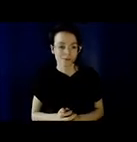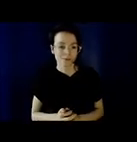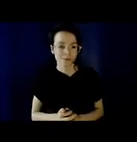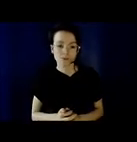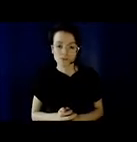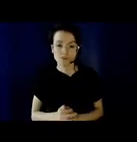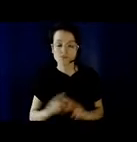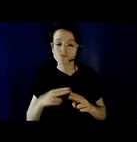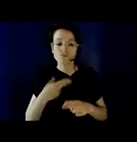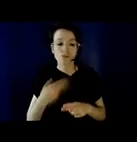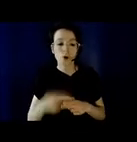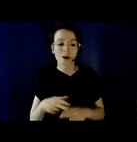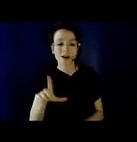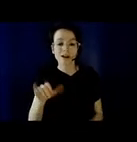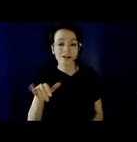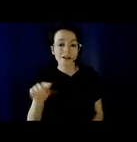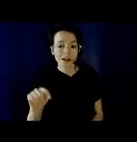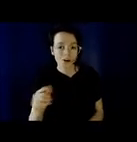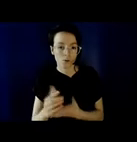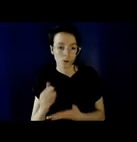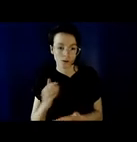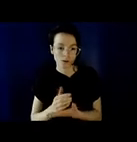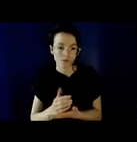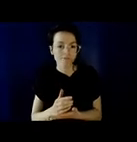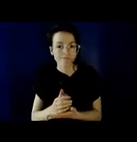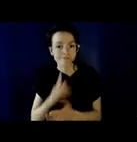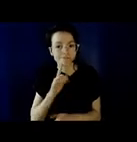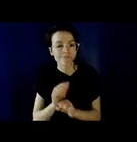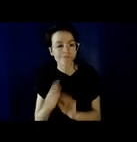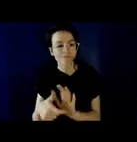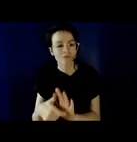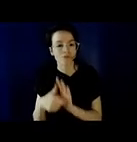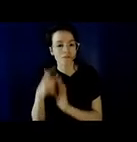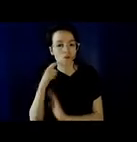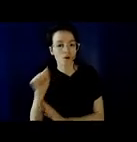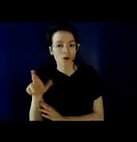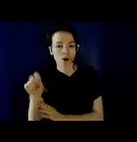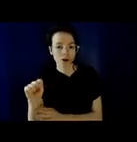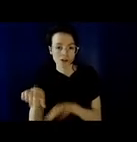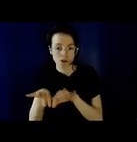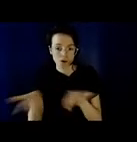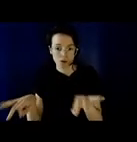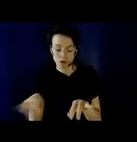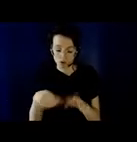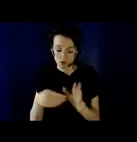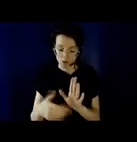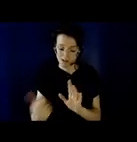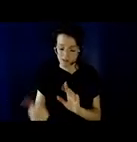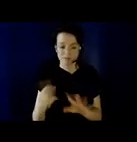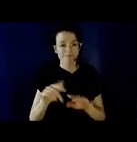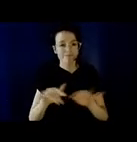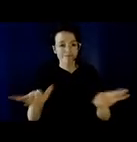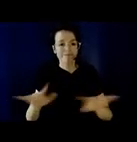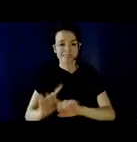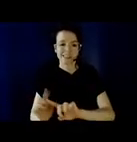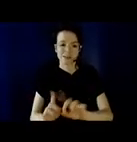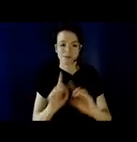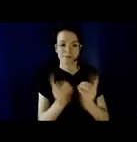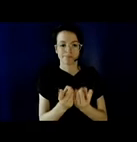It is counted as a literature course being an arts degree requirement, and many of the students were from various arts departments.